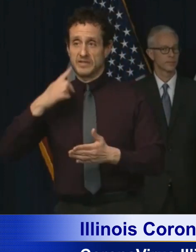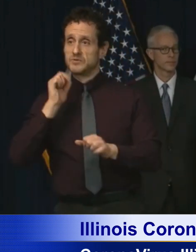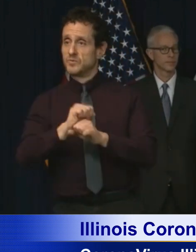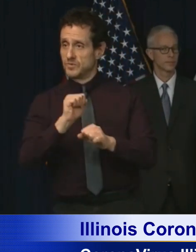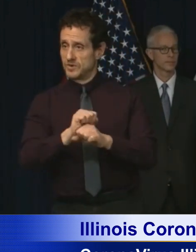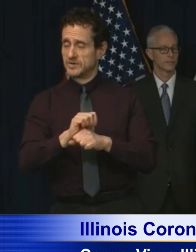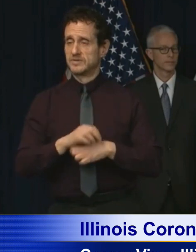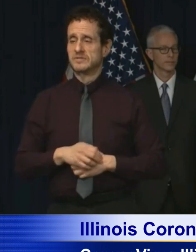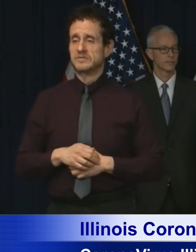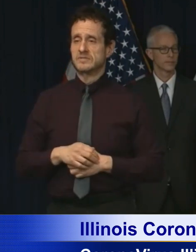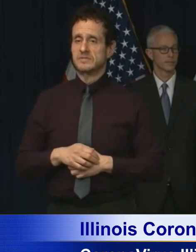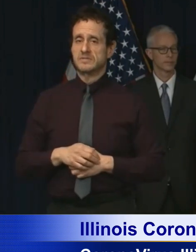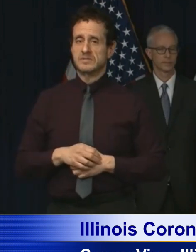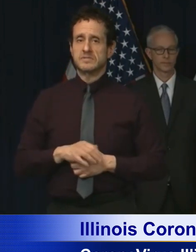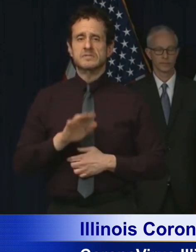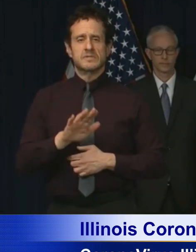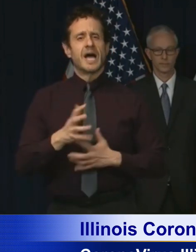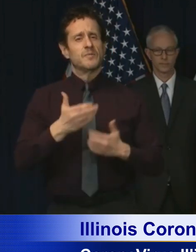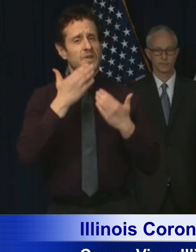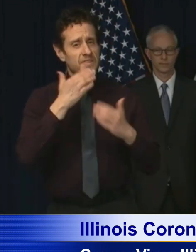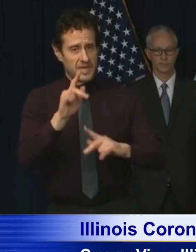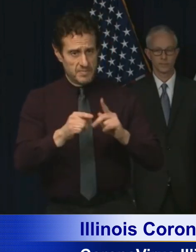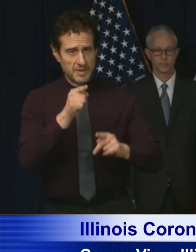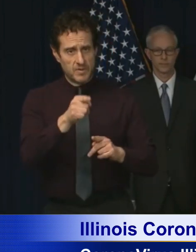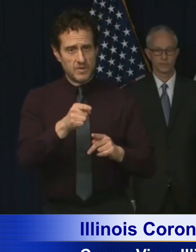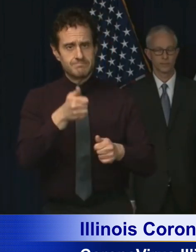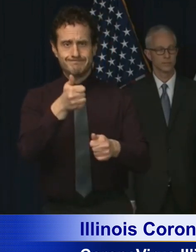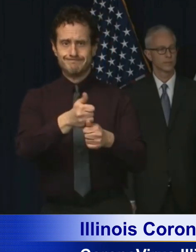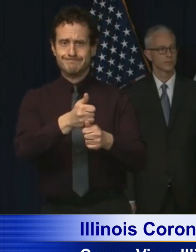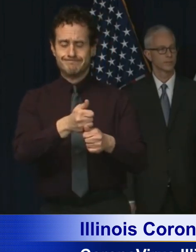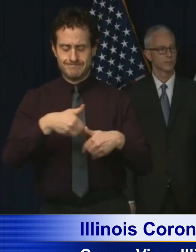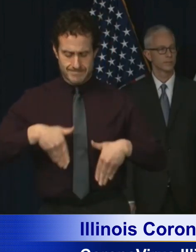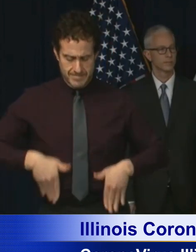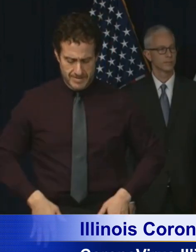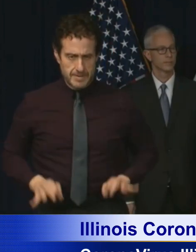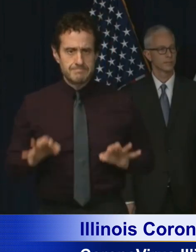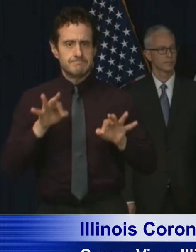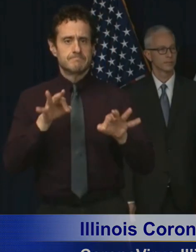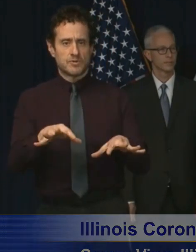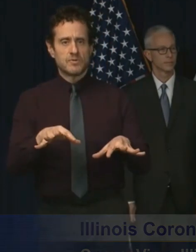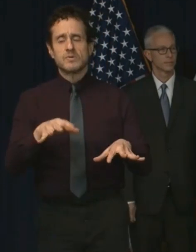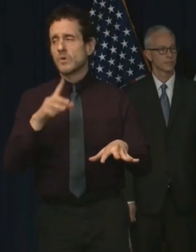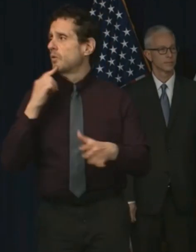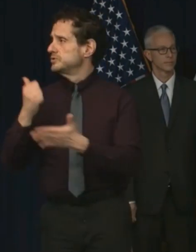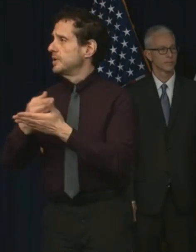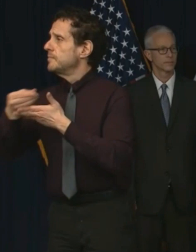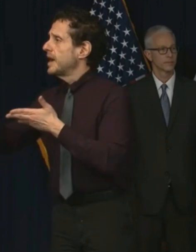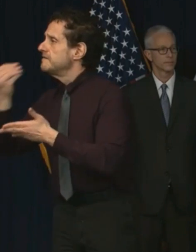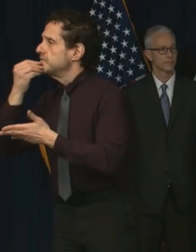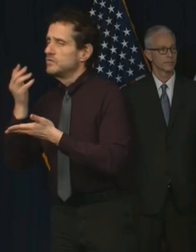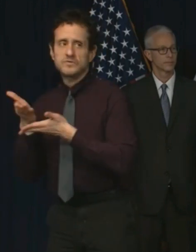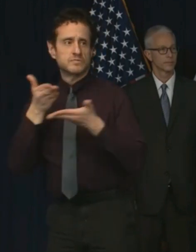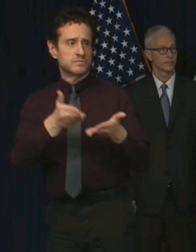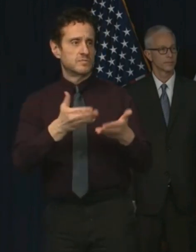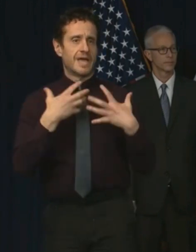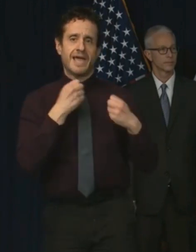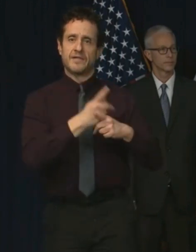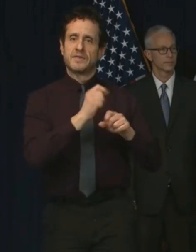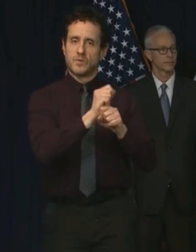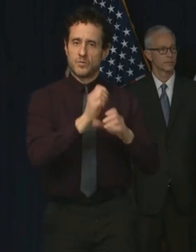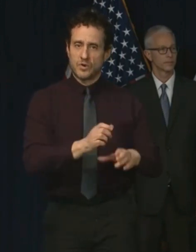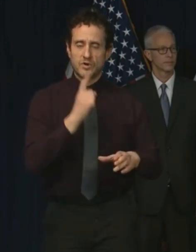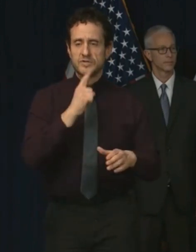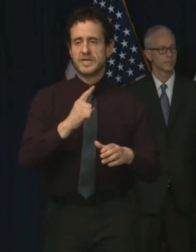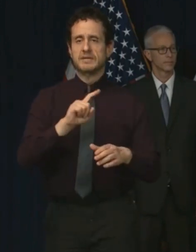say thanks to the folks who've been going into their own pockets to feed our health care workers and our first responders and